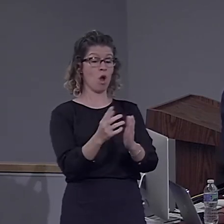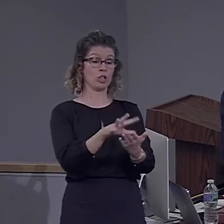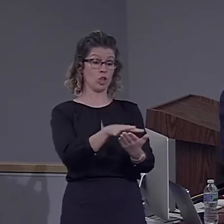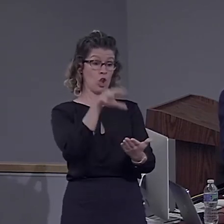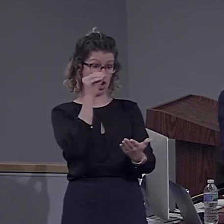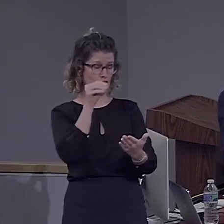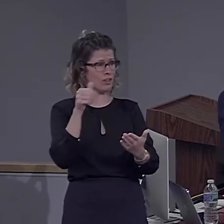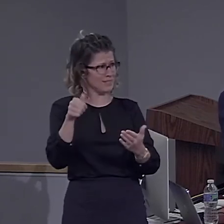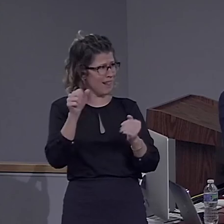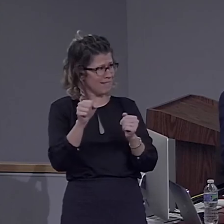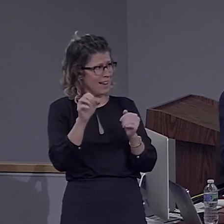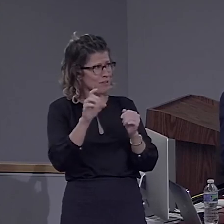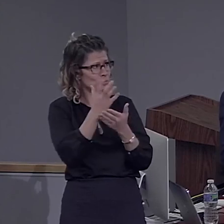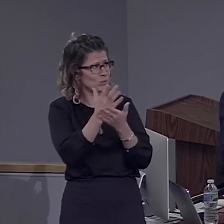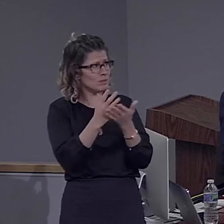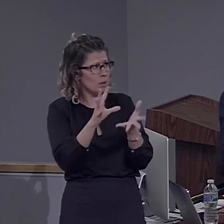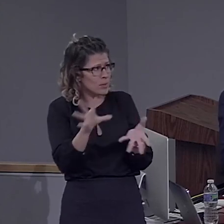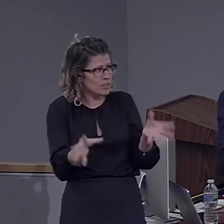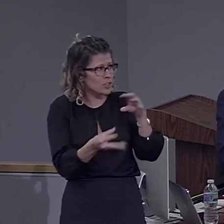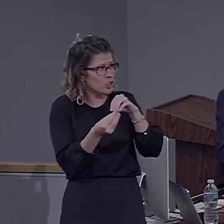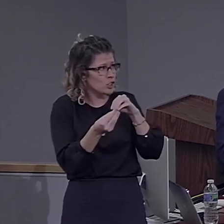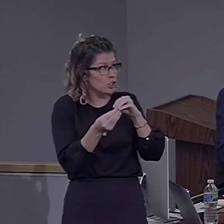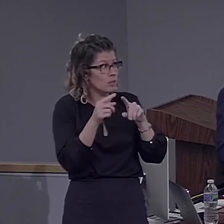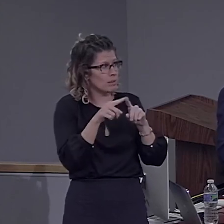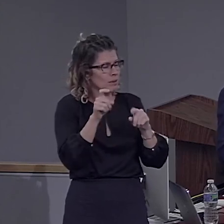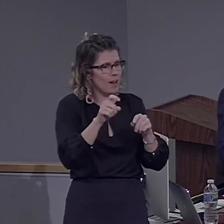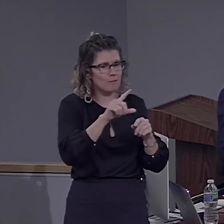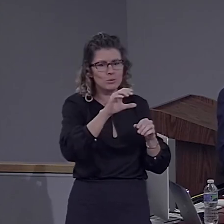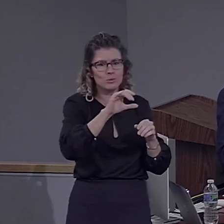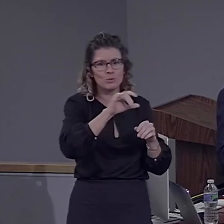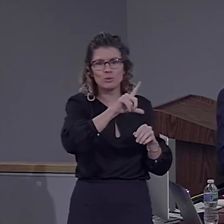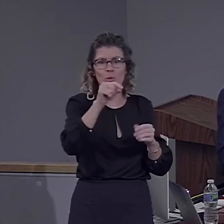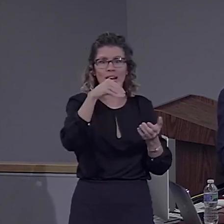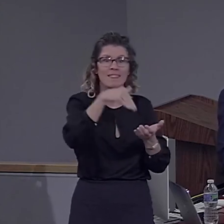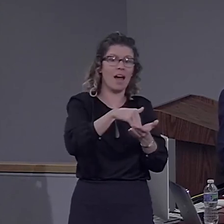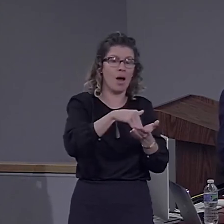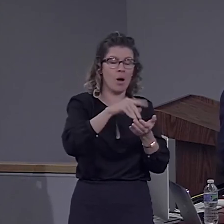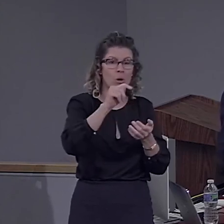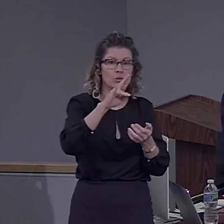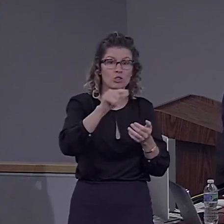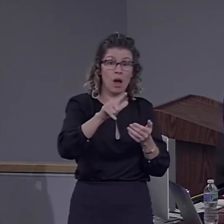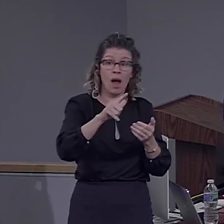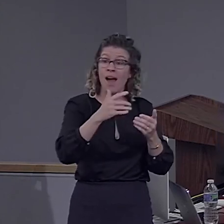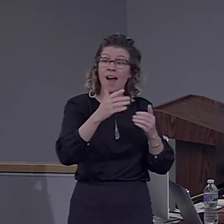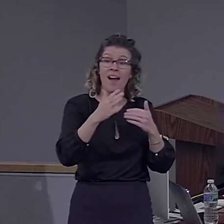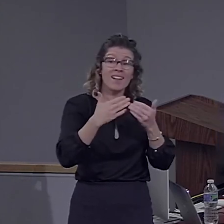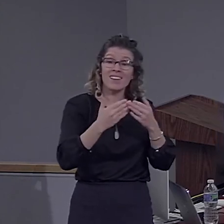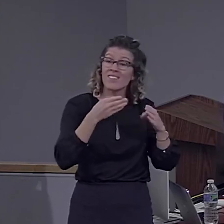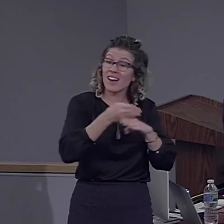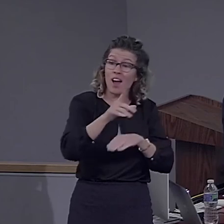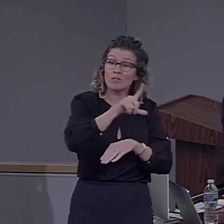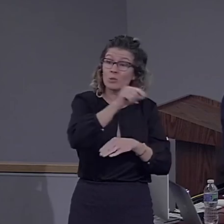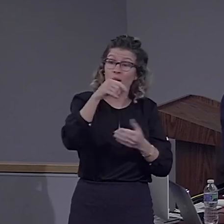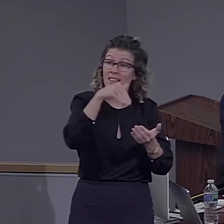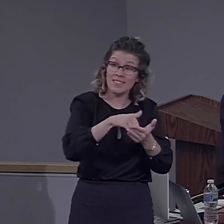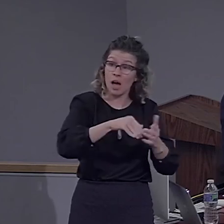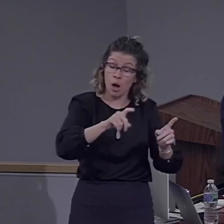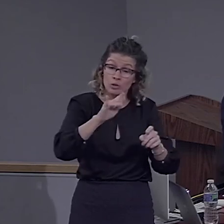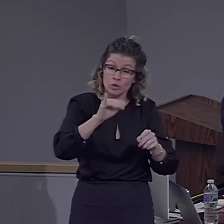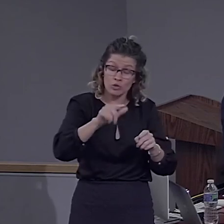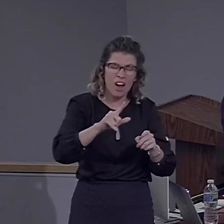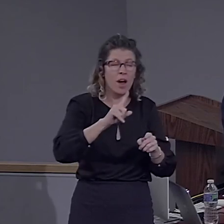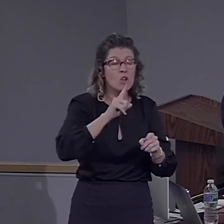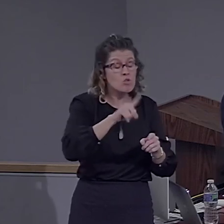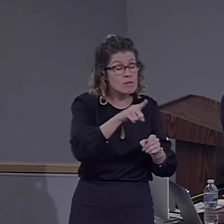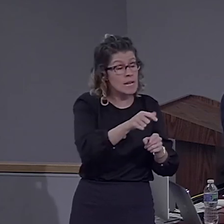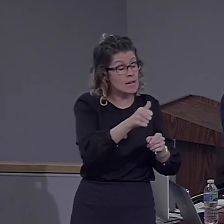addition. But first of all, it took them 20,000 trials. And even after 20,000 trials, they're still not really doing addition. When you